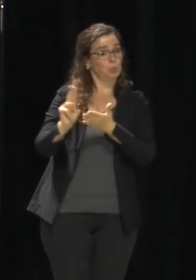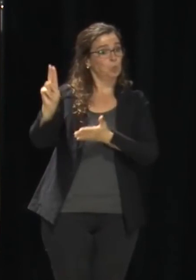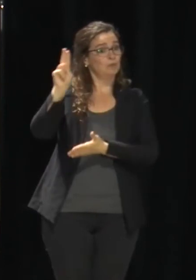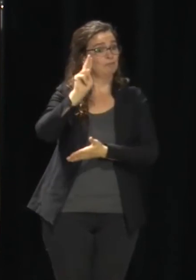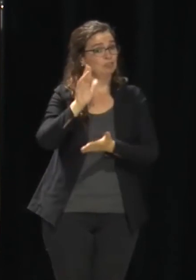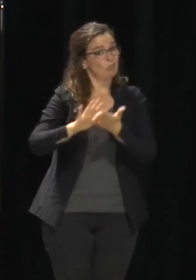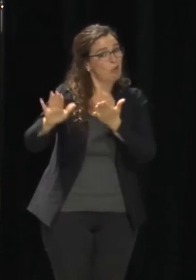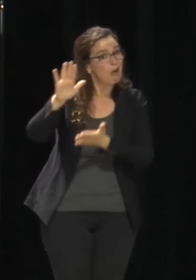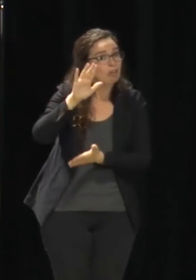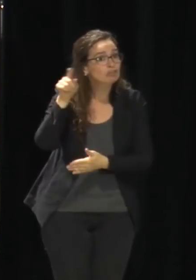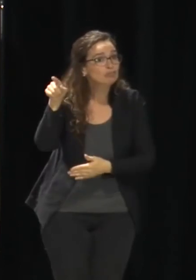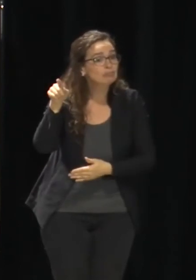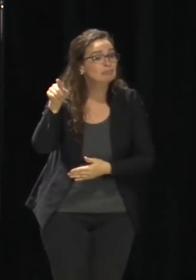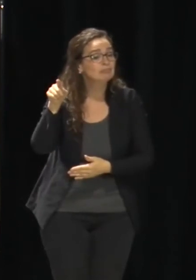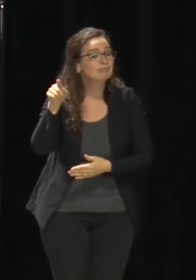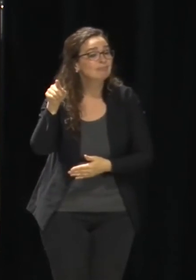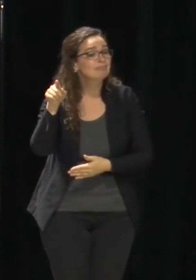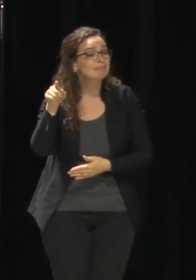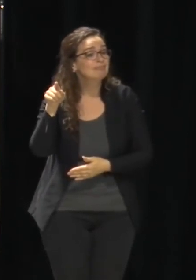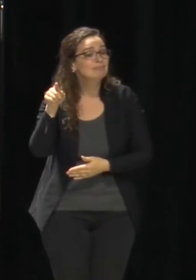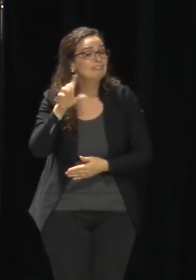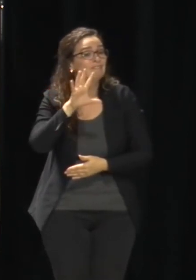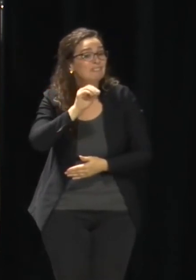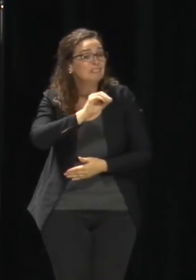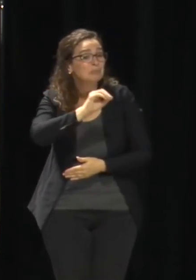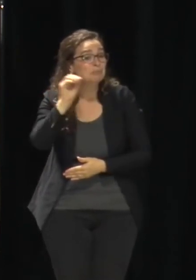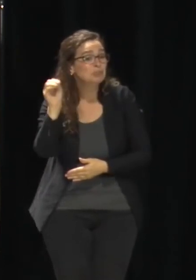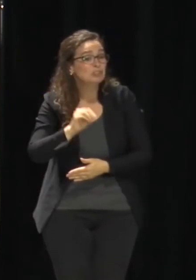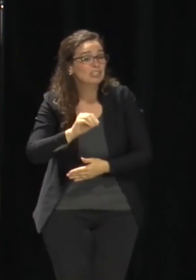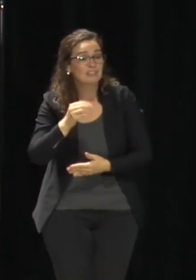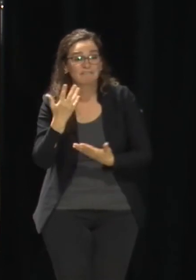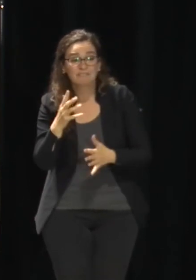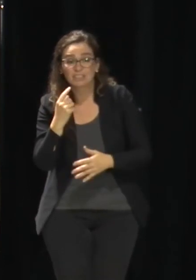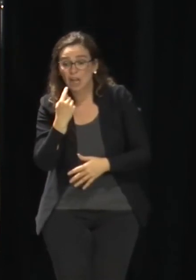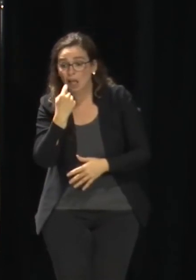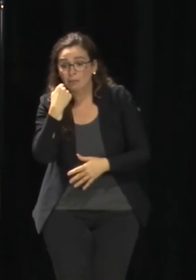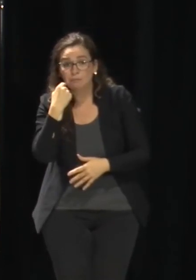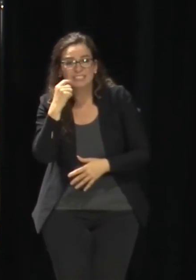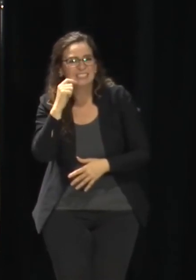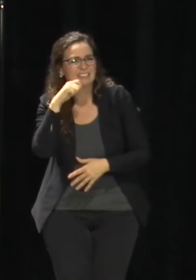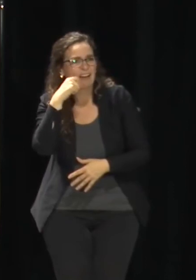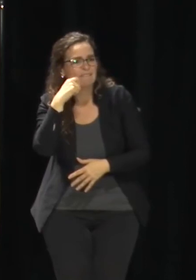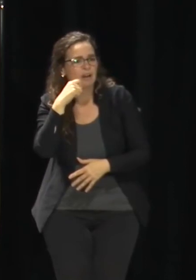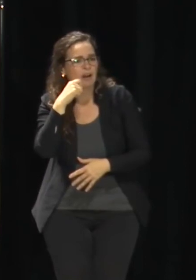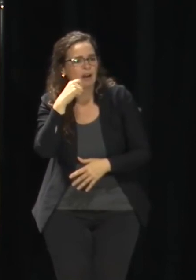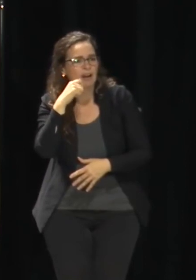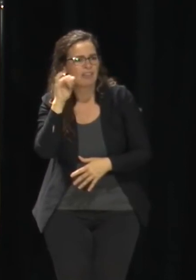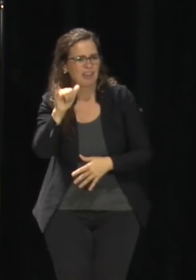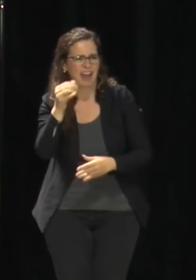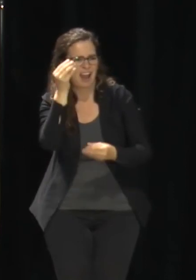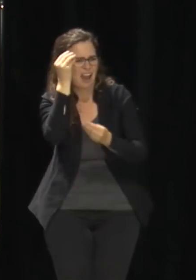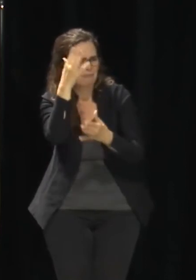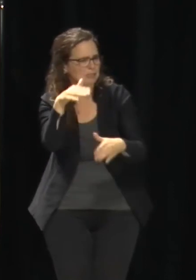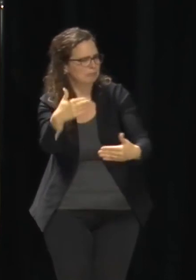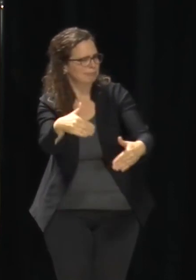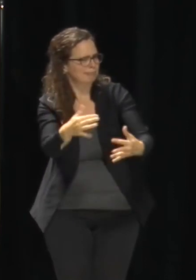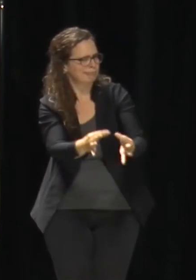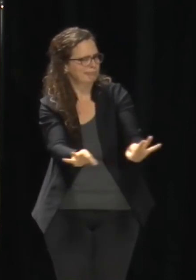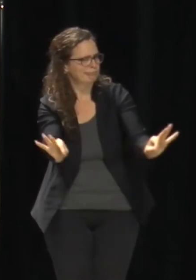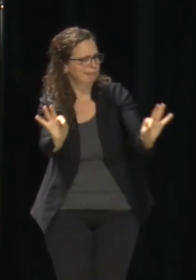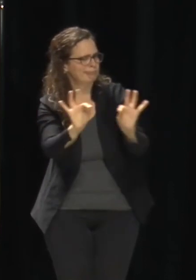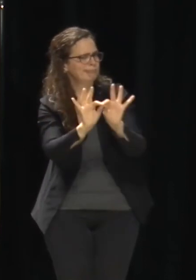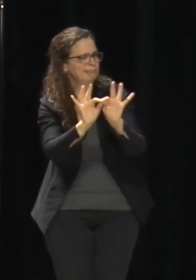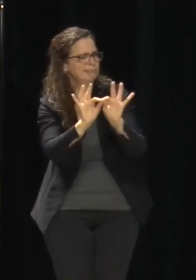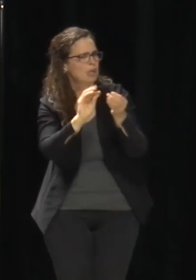% of your tests in your community being done with one, one type of test, that data needs to be incorporated into the overall data.